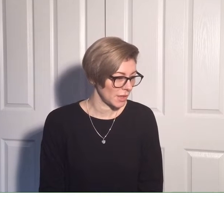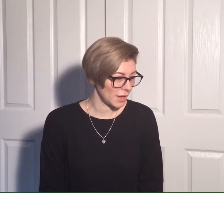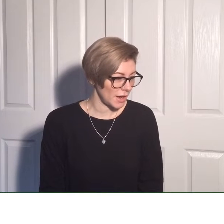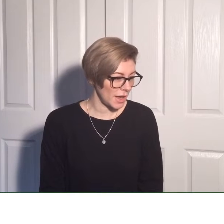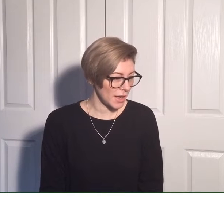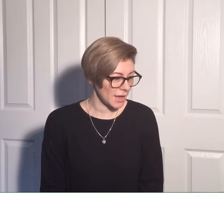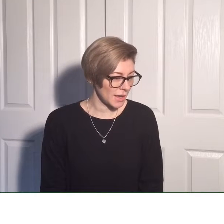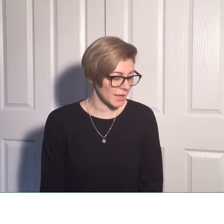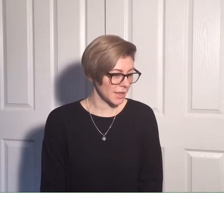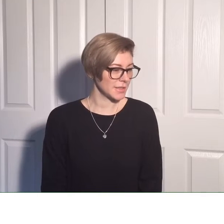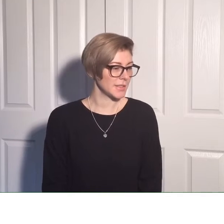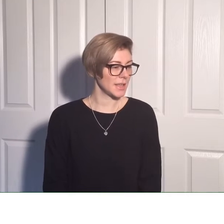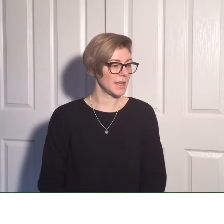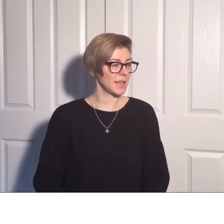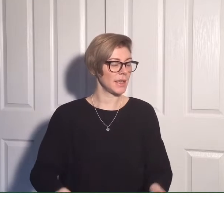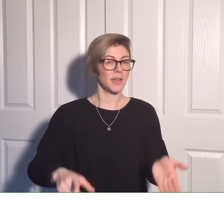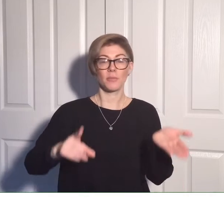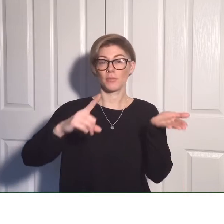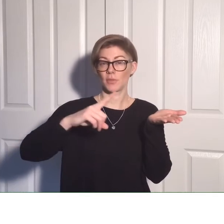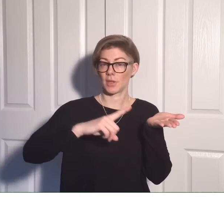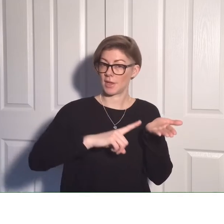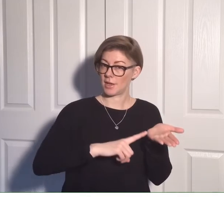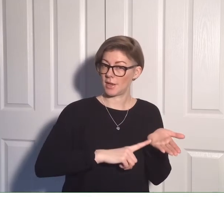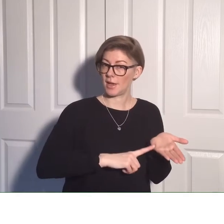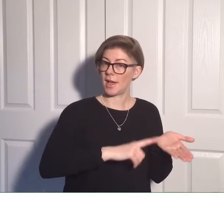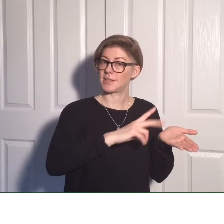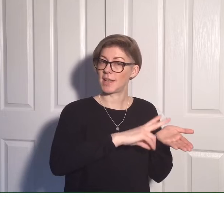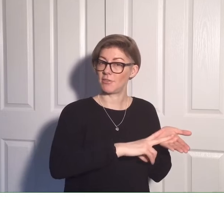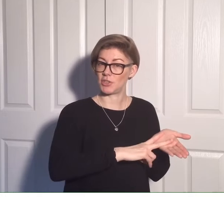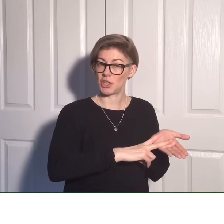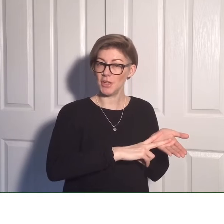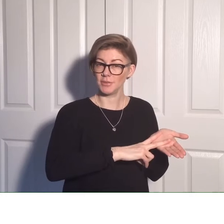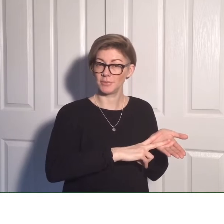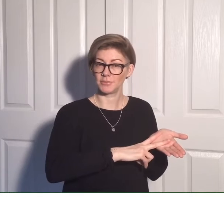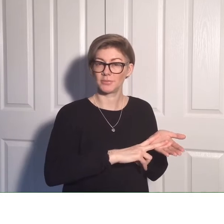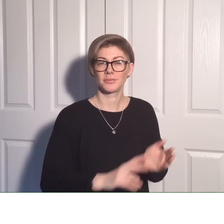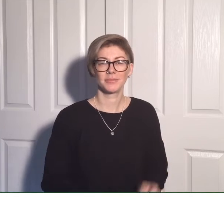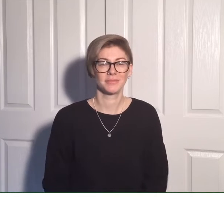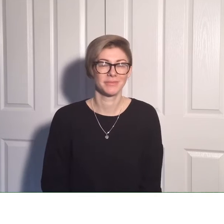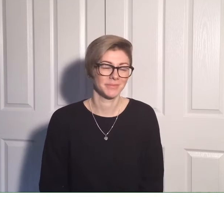I can see a television.